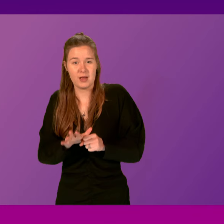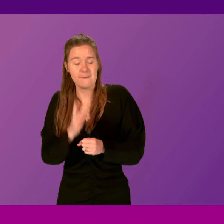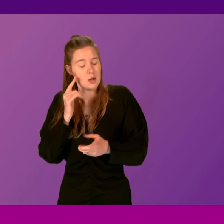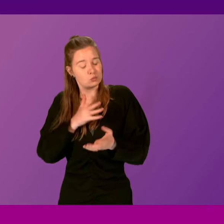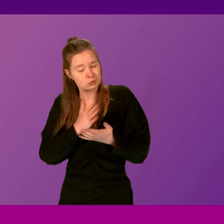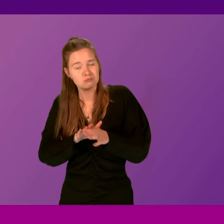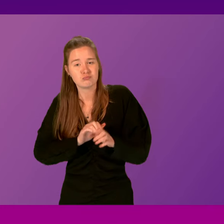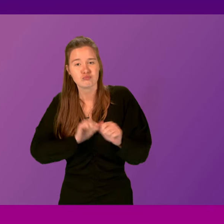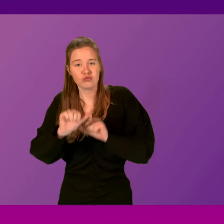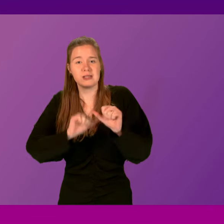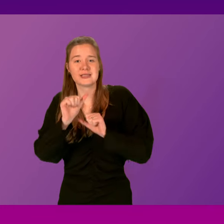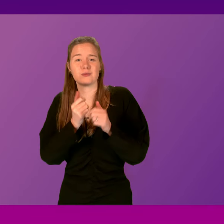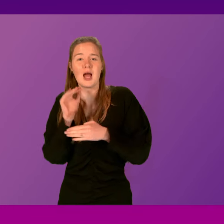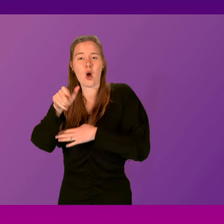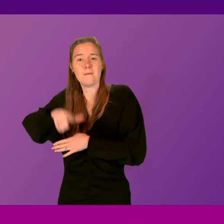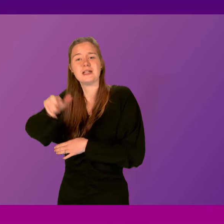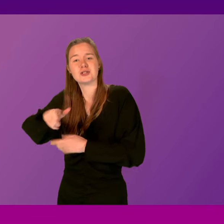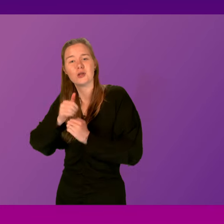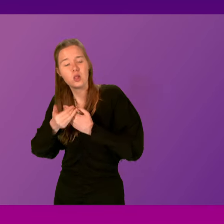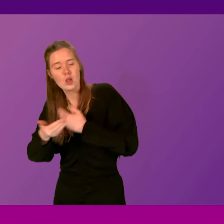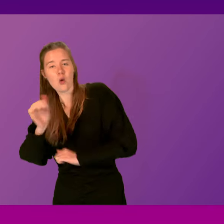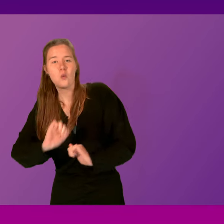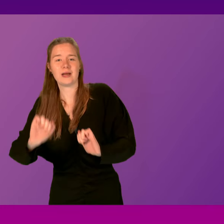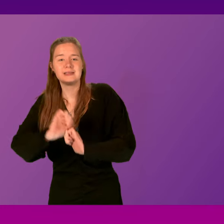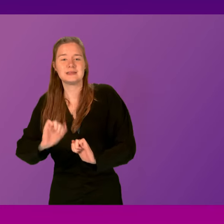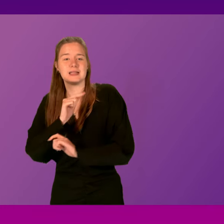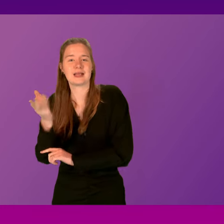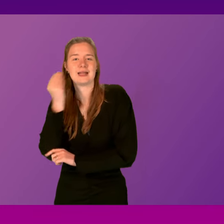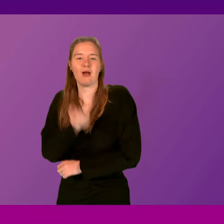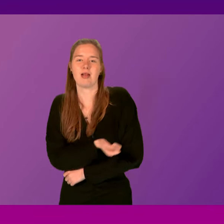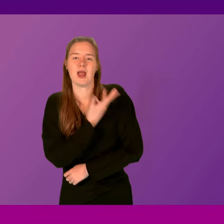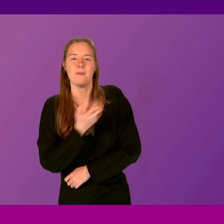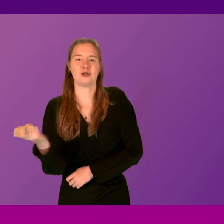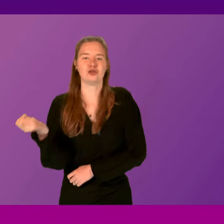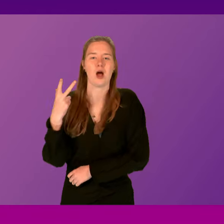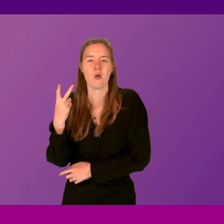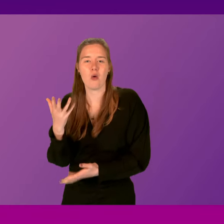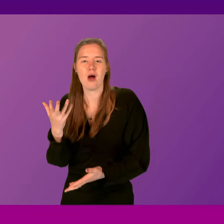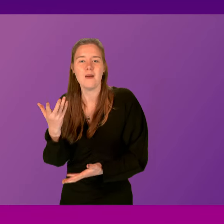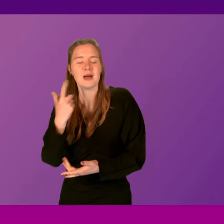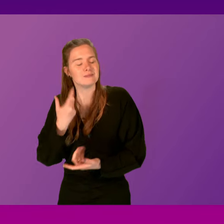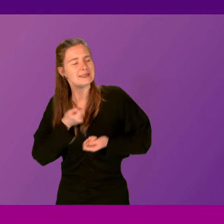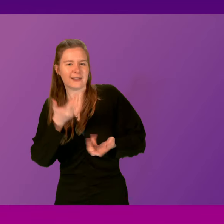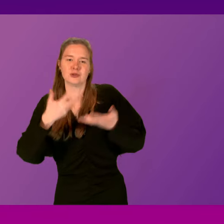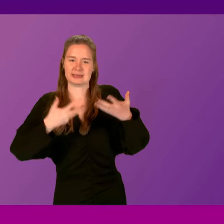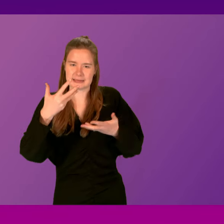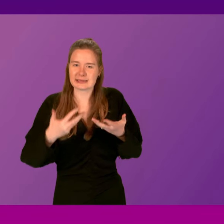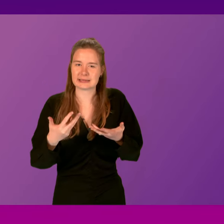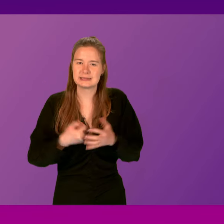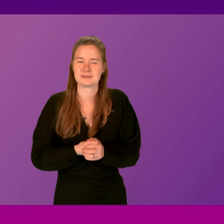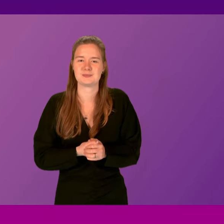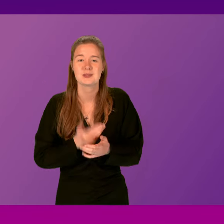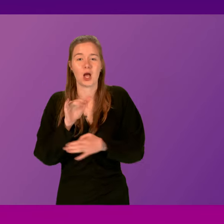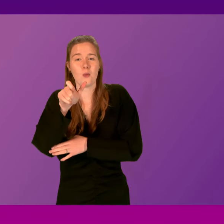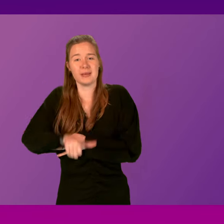progress. If we look at outpatients, long waits in outpatients. can hear the Labour bench shouting, we're not. Let me give you the statistics. When it comes to